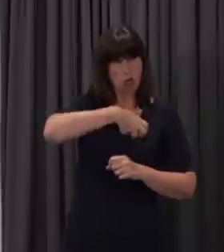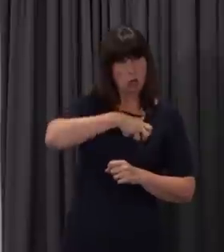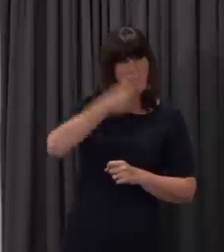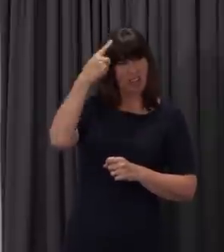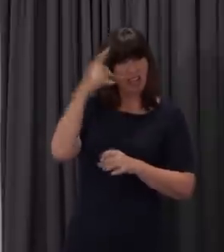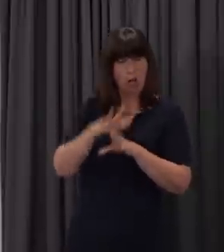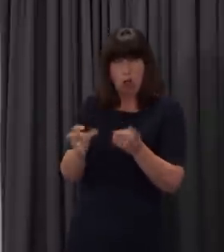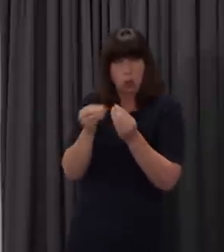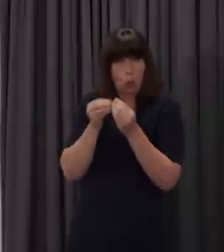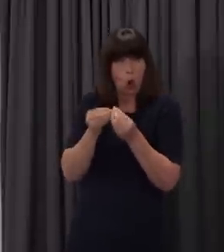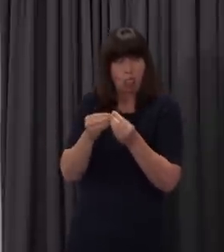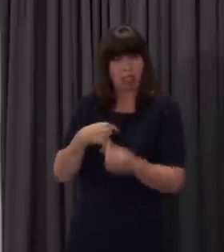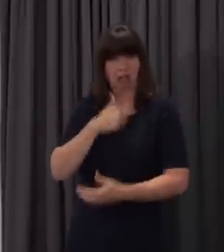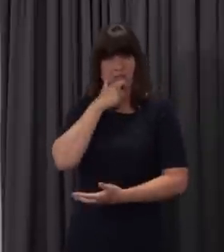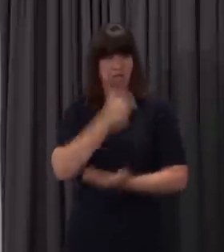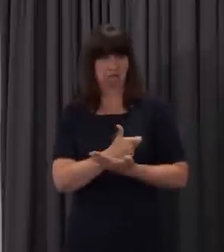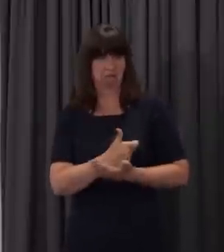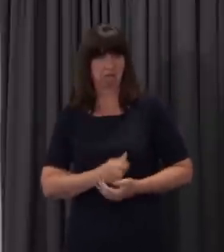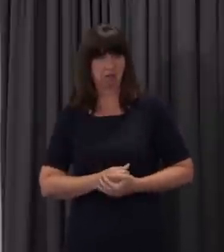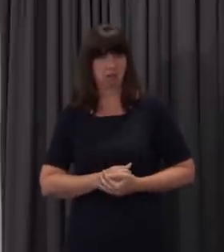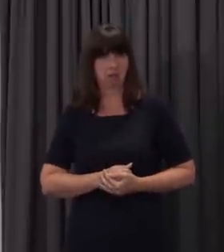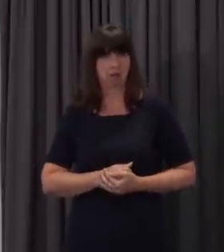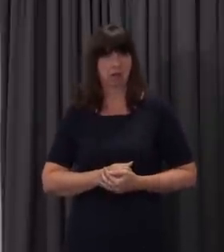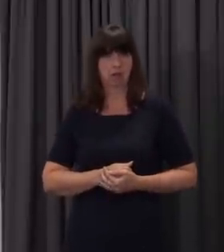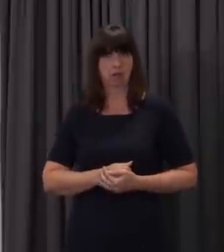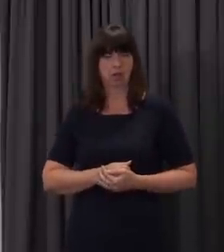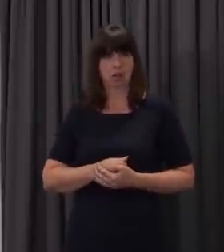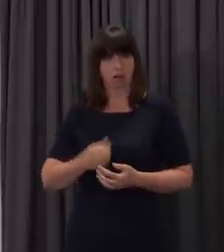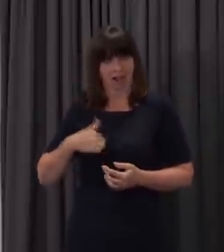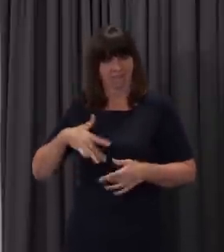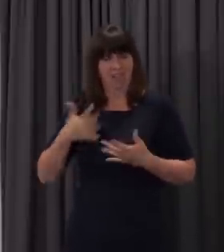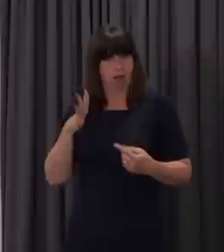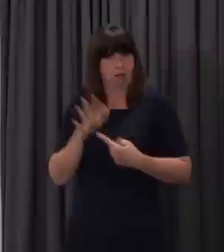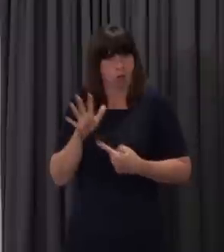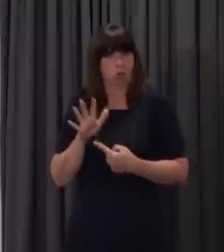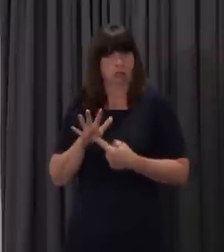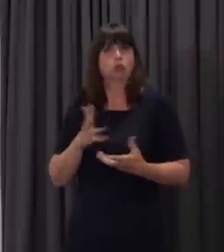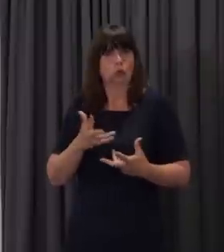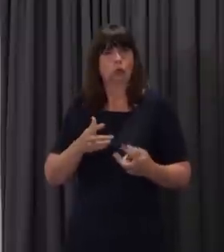negate the ability of their members to use every opportunity to work with children.